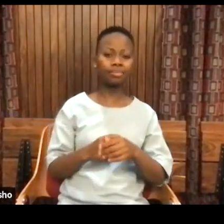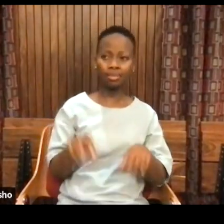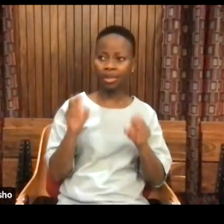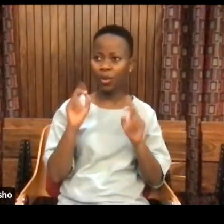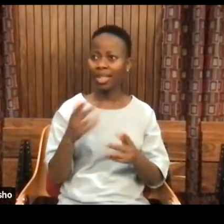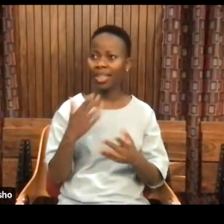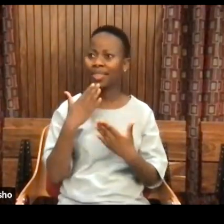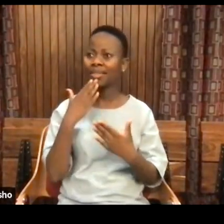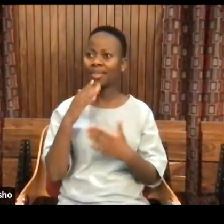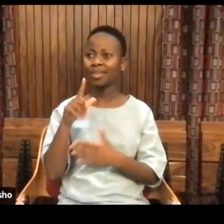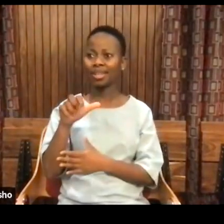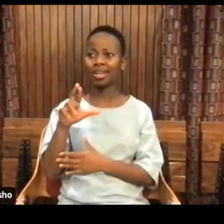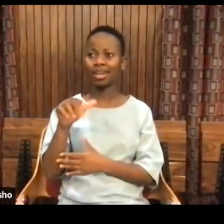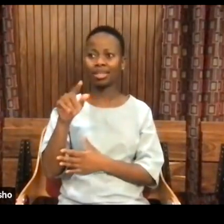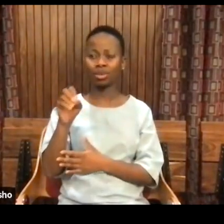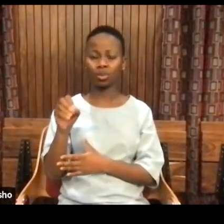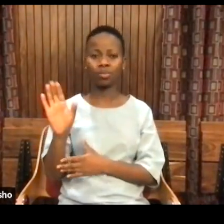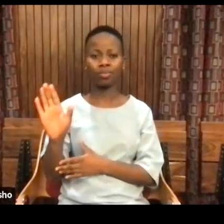so much, Dirato.